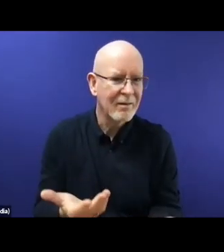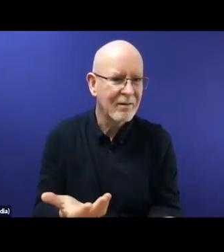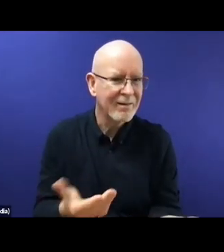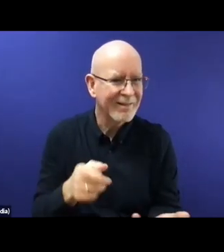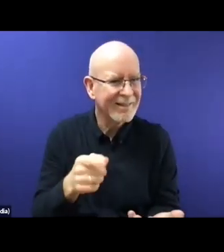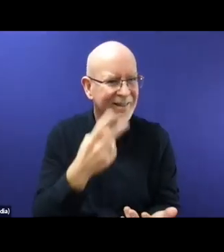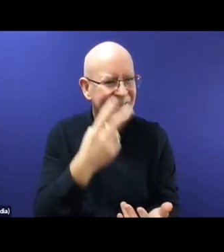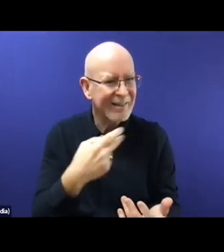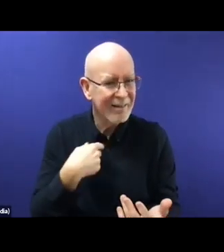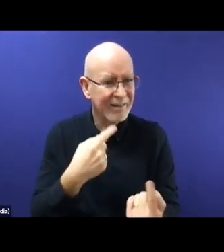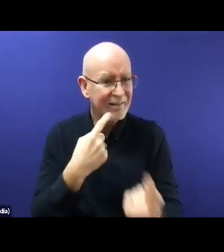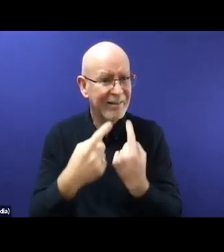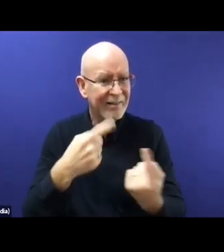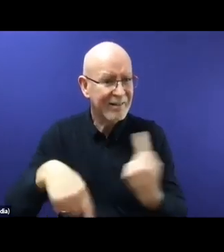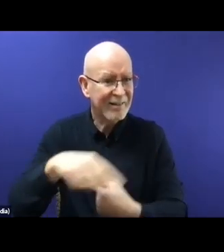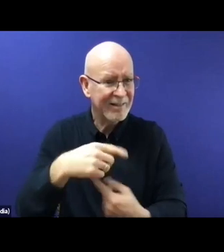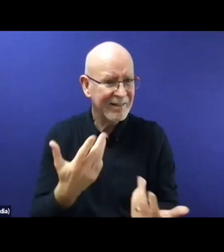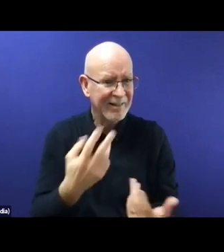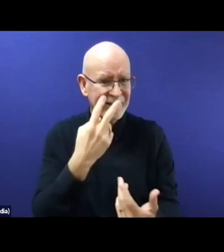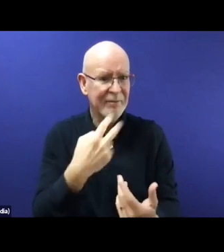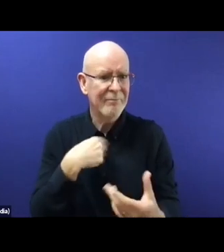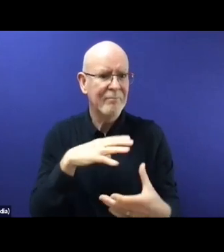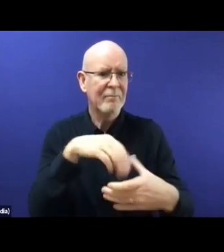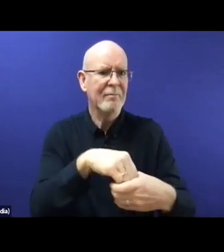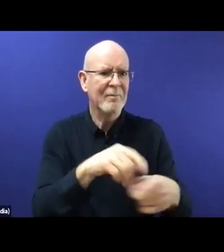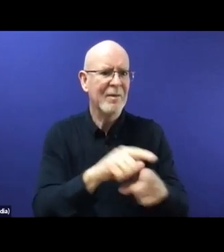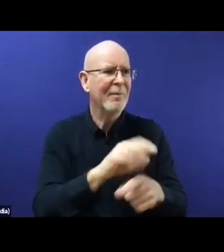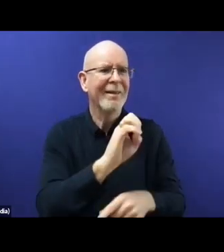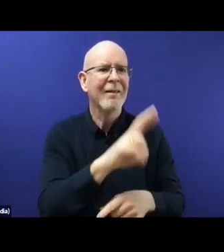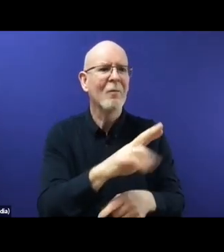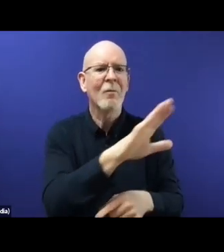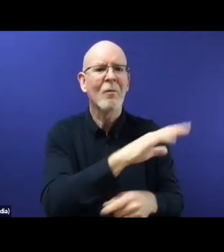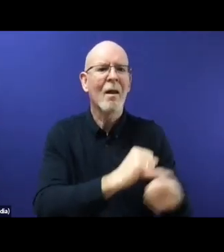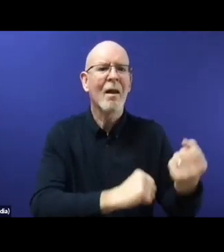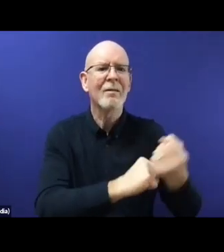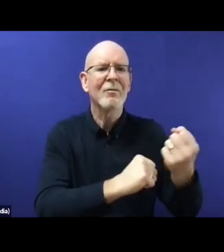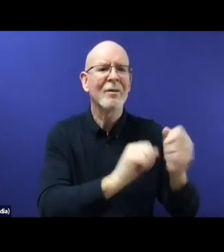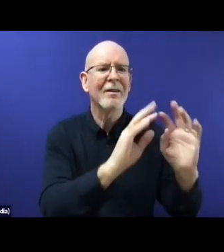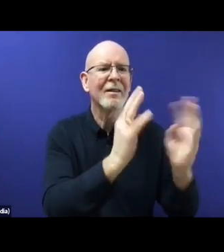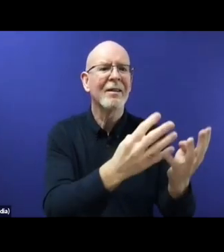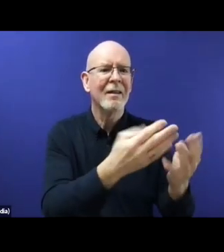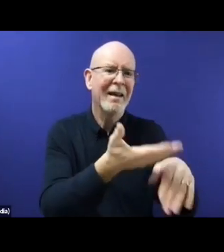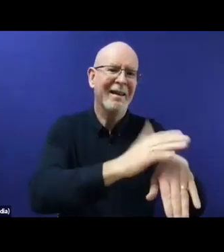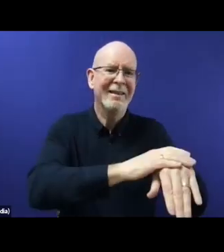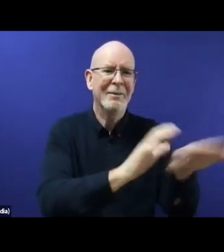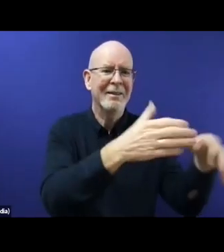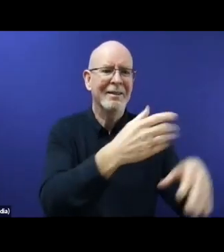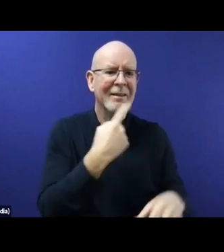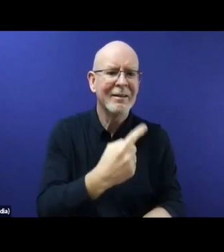is becoming like a quite ambitious, but so much is awake is so much so many gray areas. And we are trying